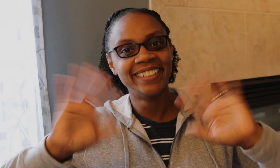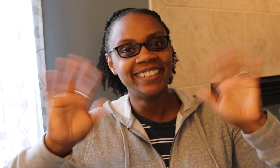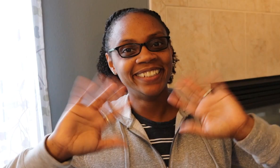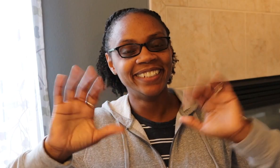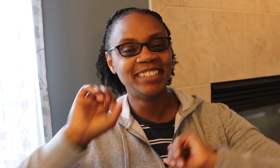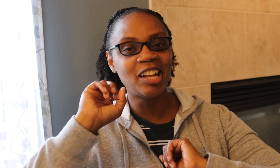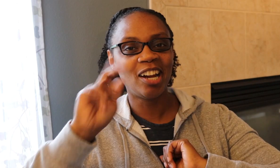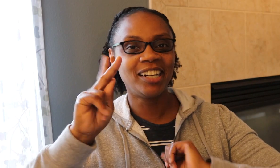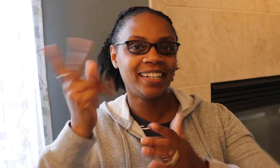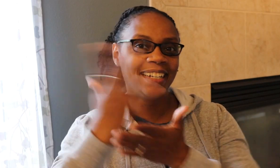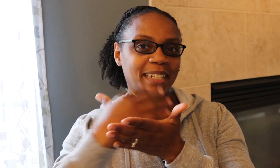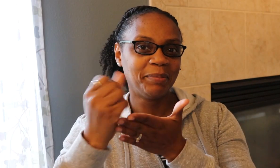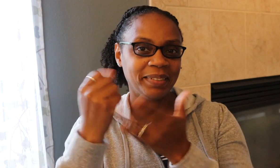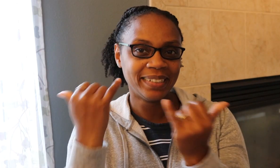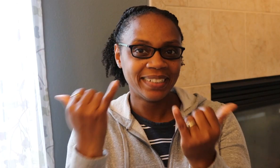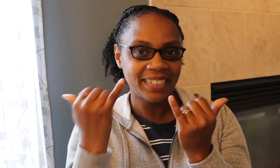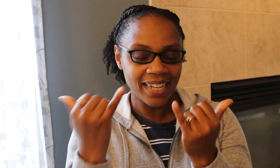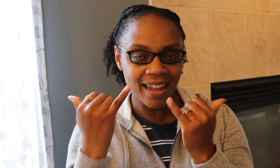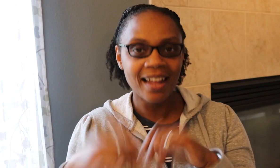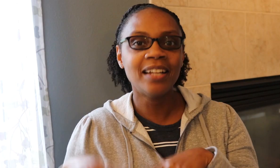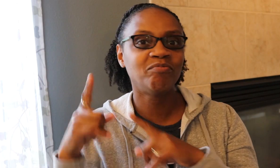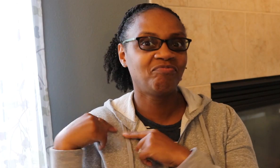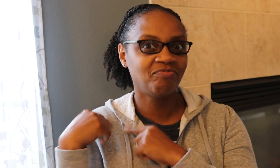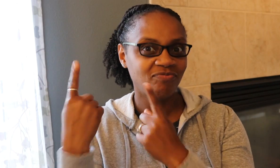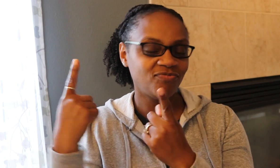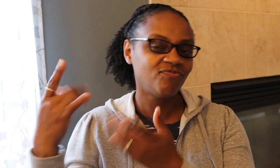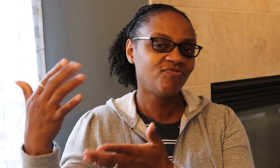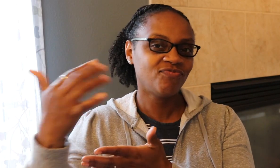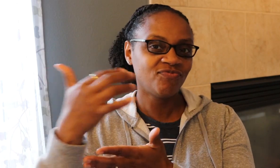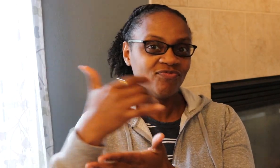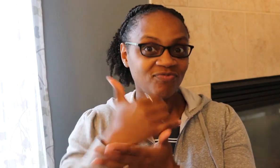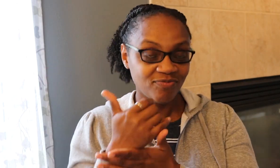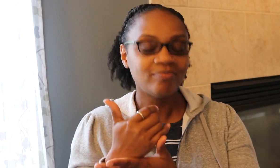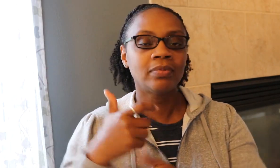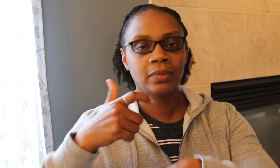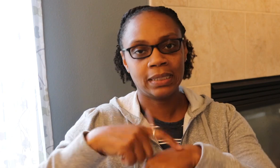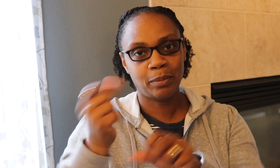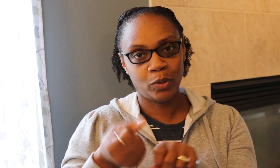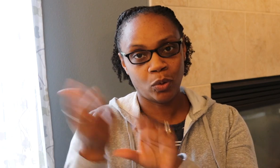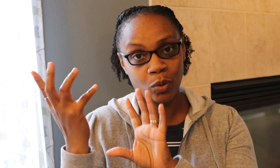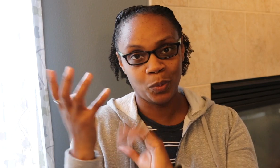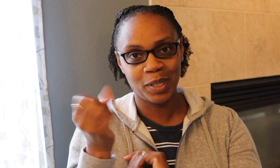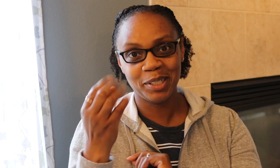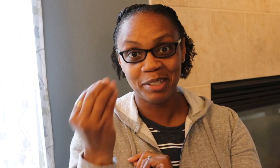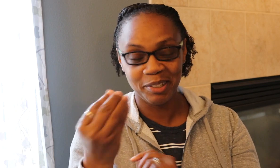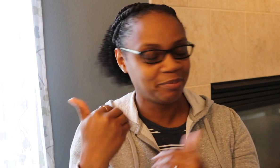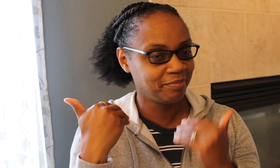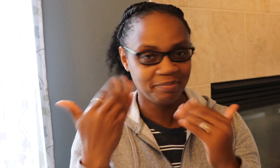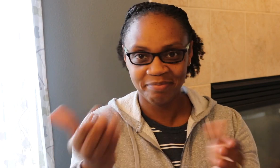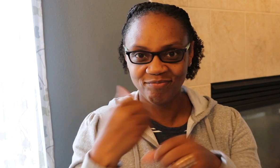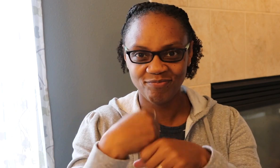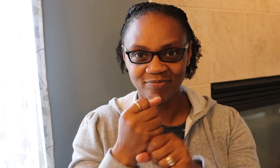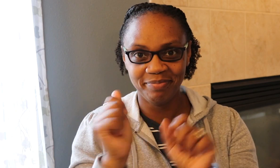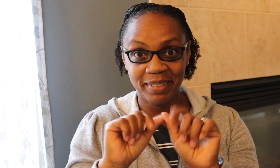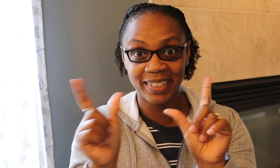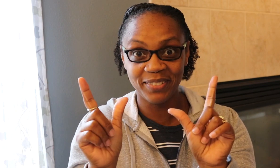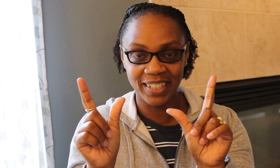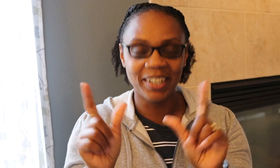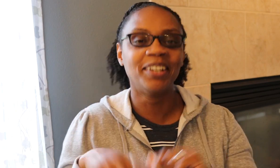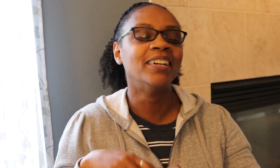Hey guys! Alright, so I have some empties today. It's been a little while of me collecting these up and it is time to throw them away. So I'm